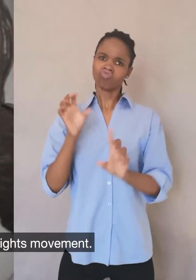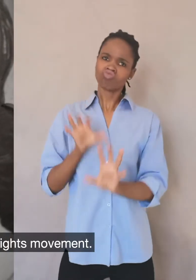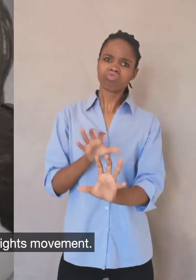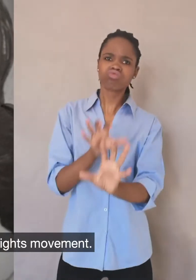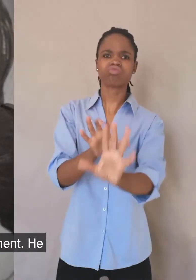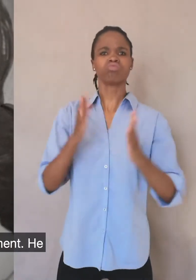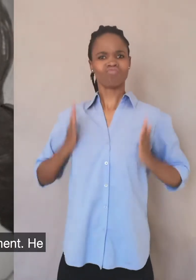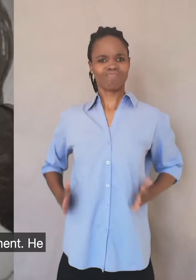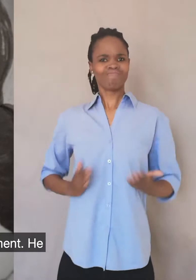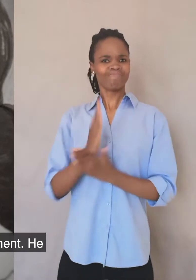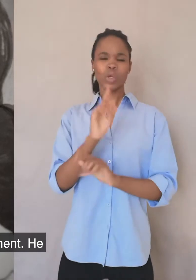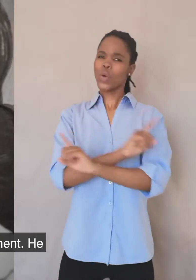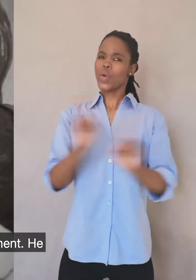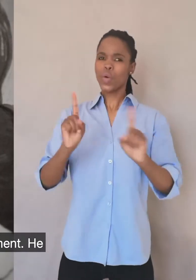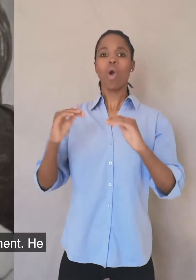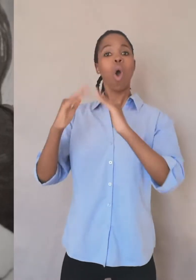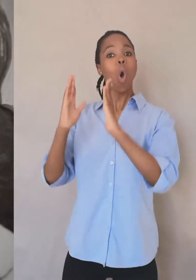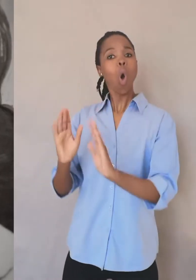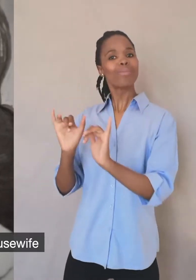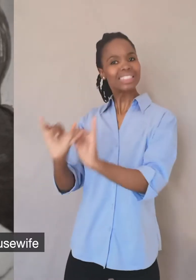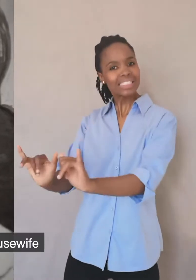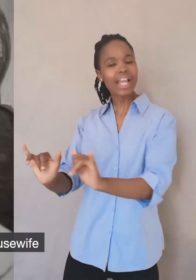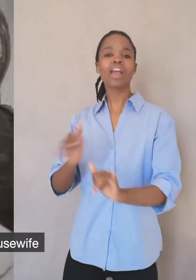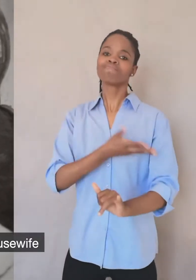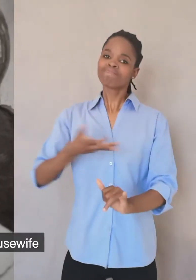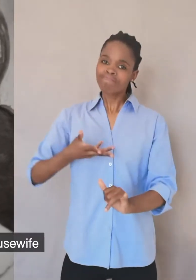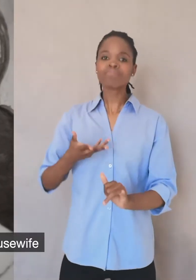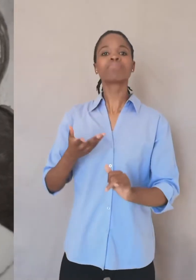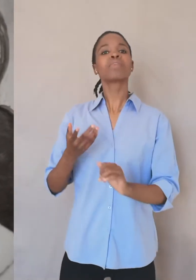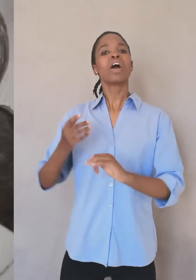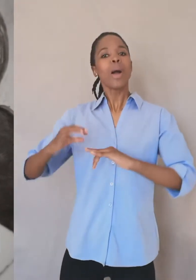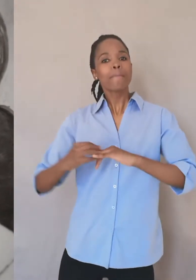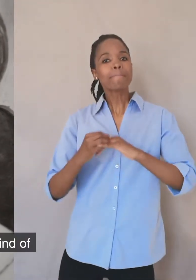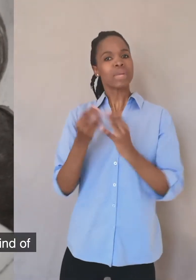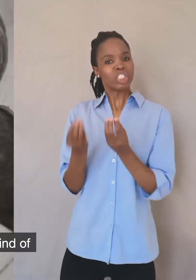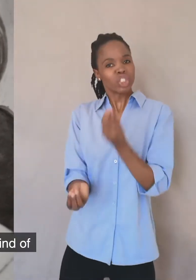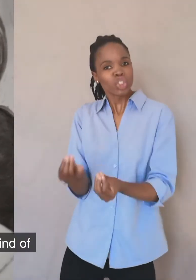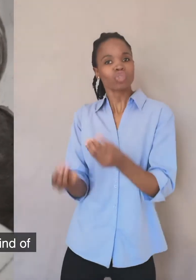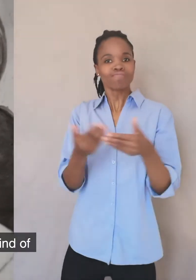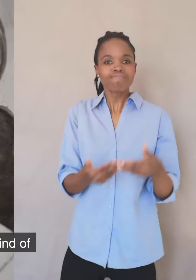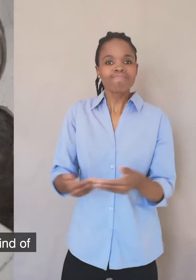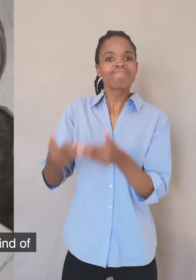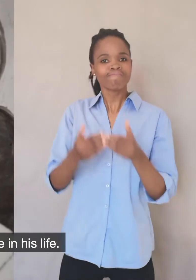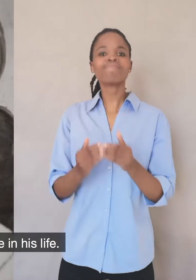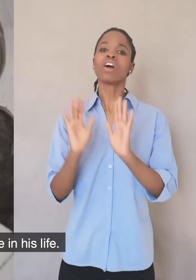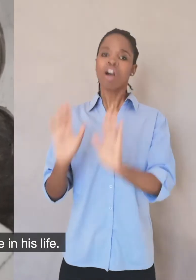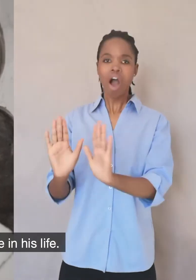rights movement. He limited her involvement. He wanted her to be a housewife and a mother. And preserve some kind of more traditional